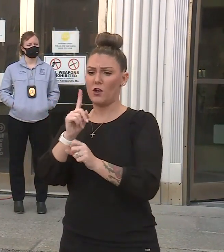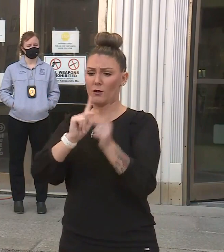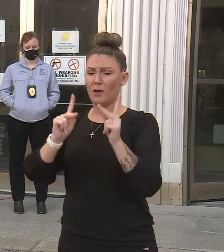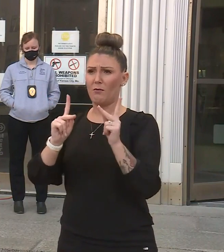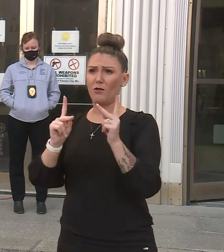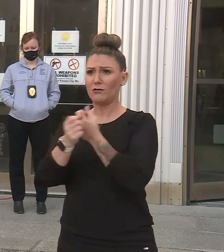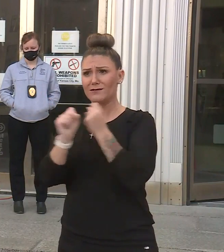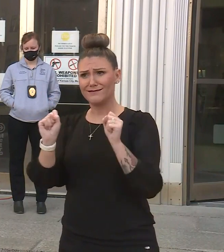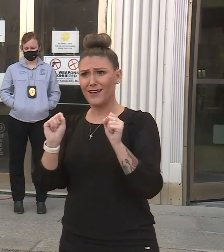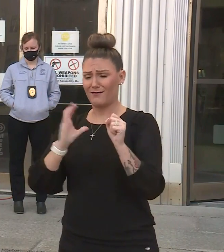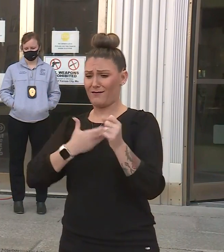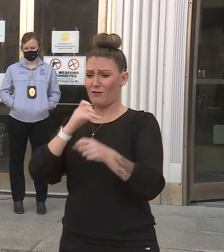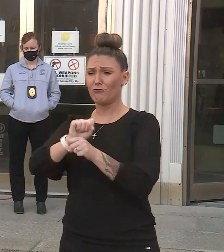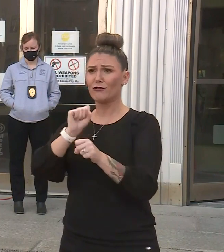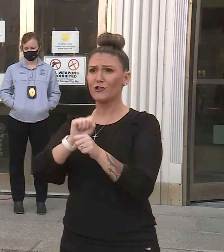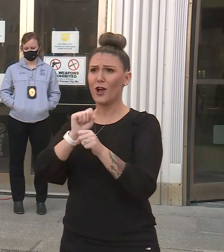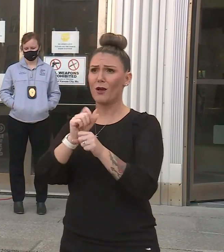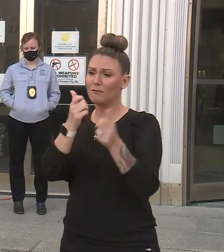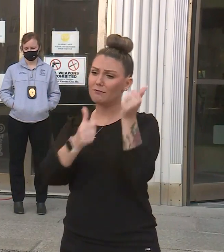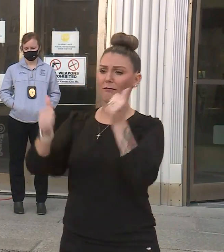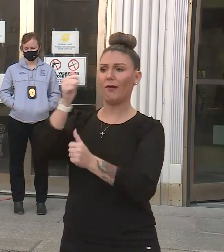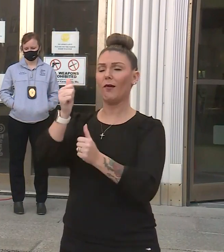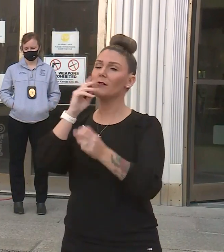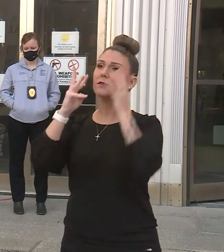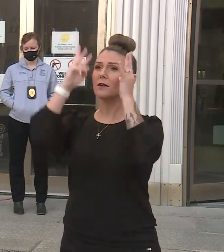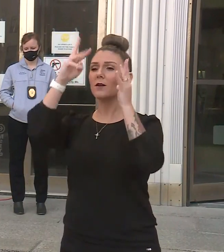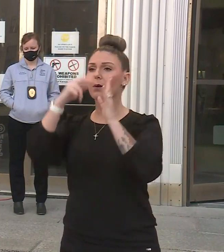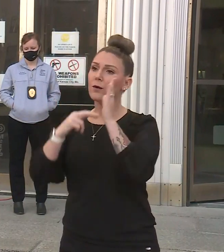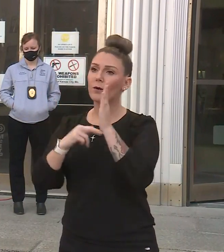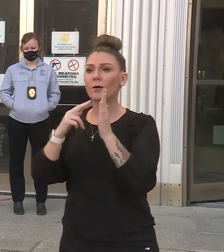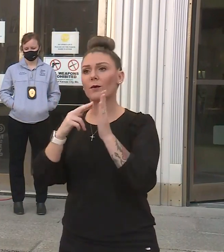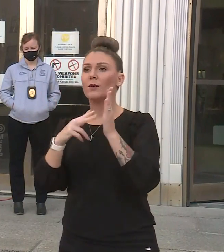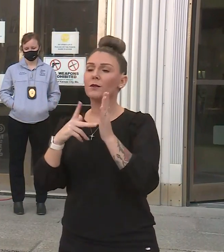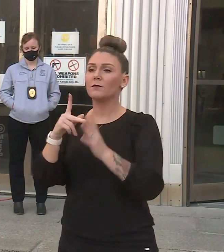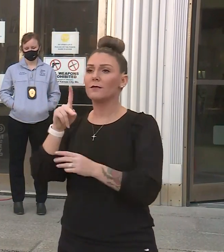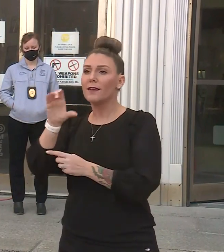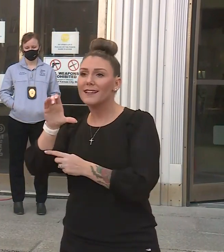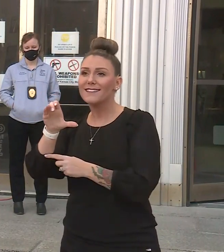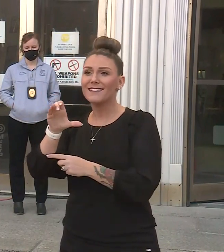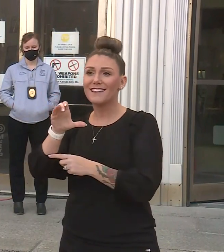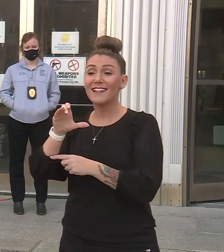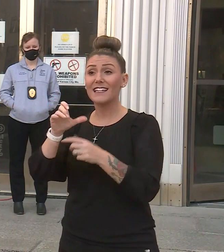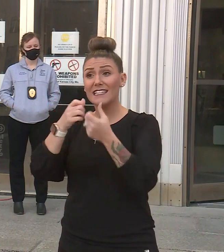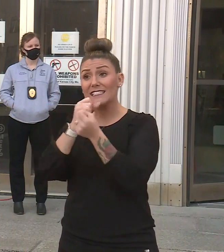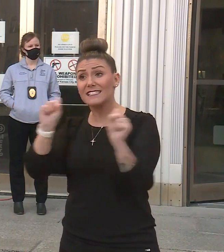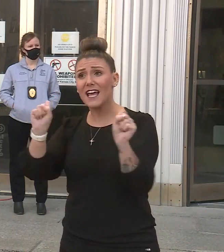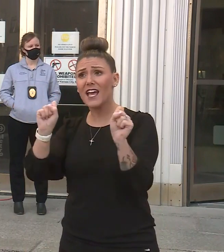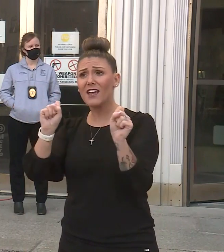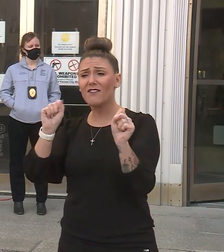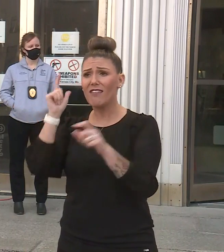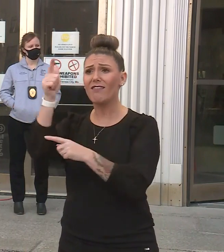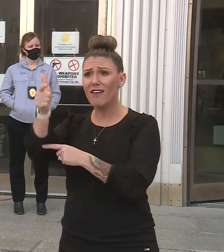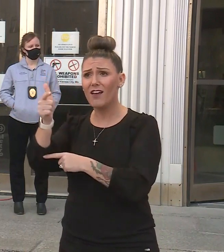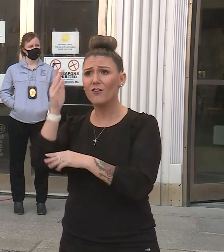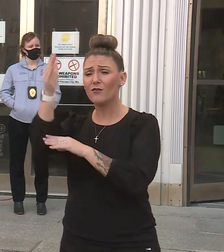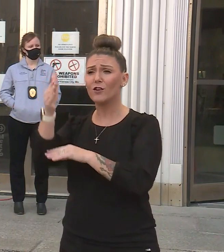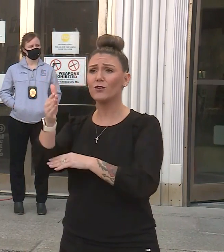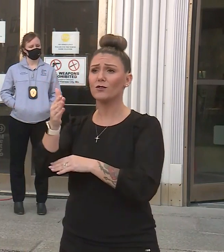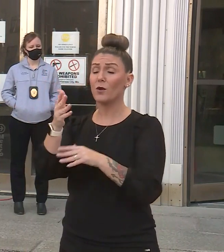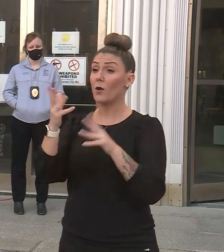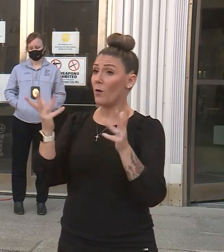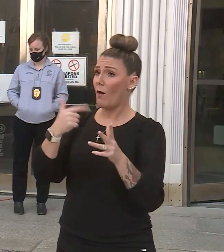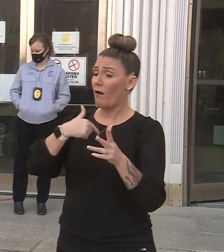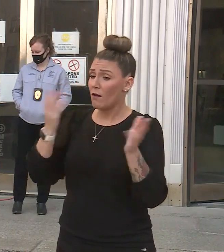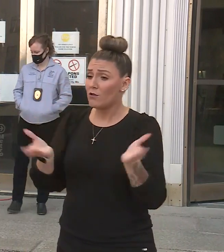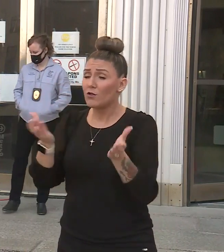get to just say administration is a challenge to have coming up with rules that can make Kansas City and safer long term. One thing I would encourage, however, for people and